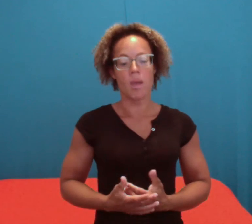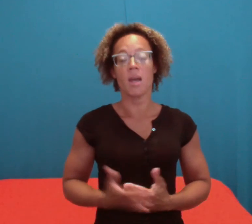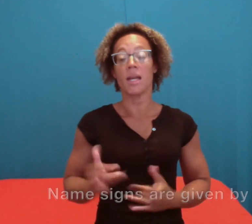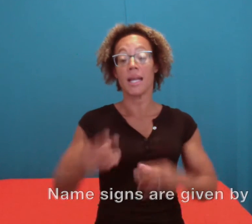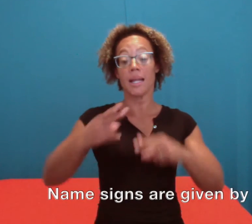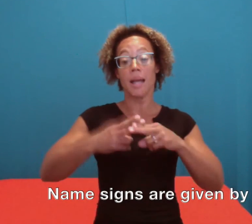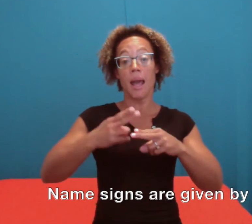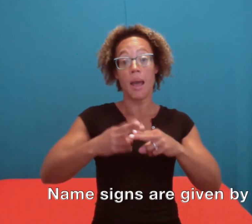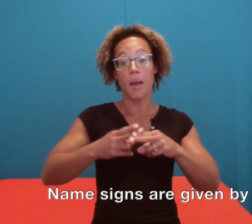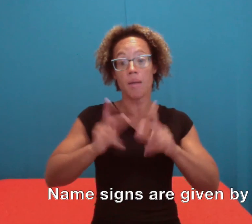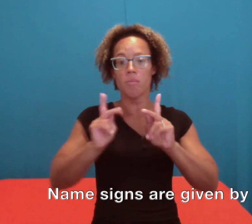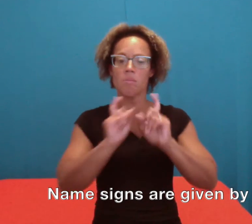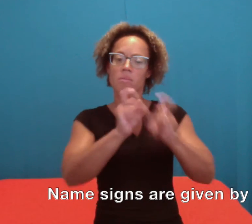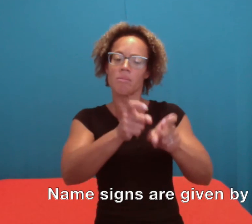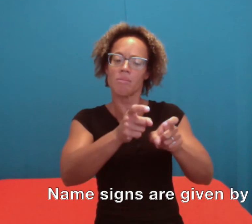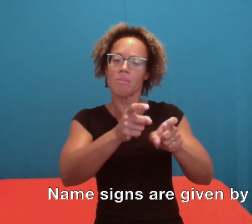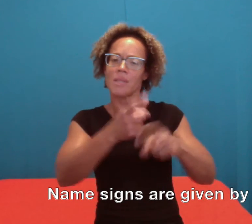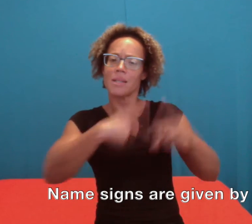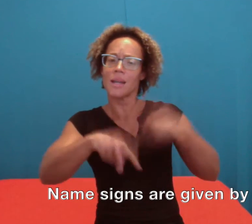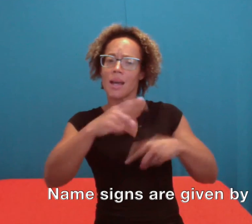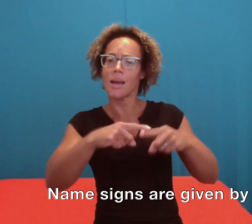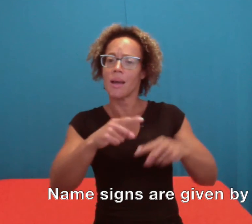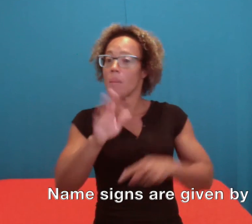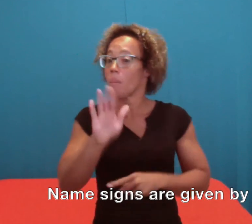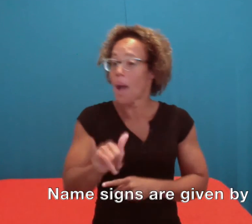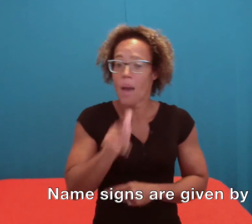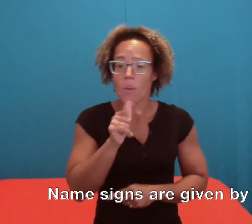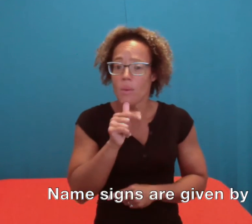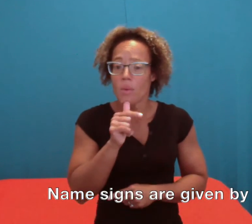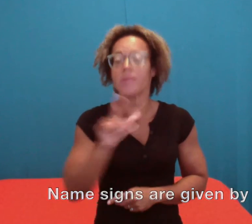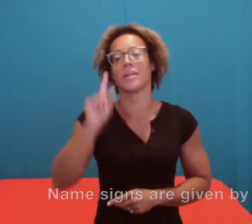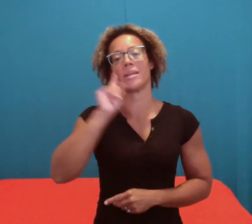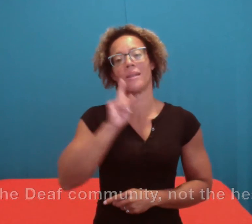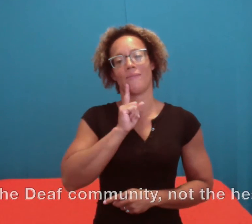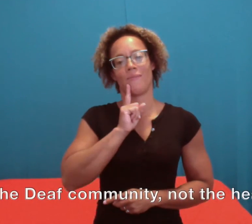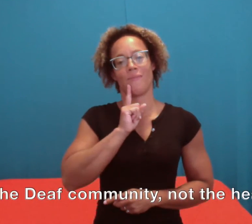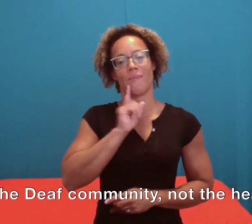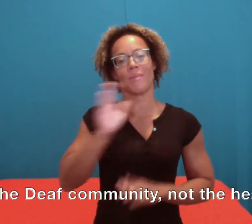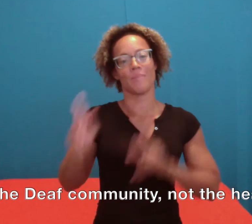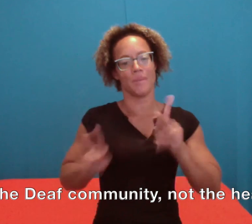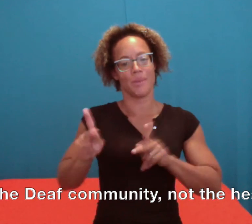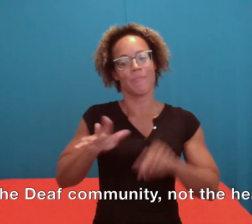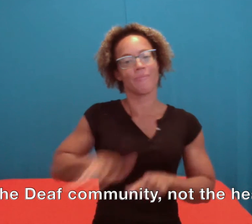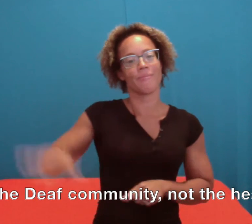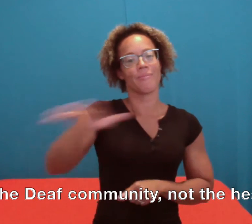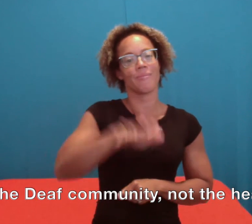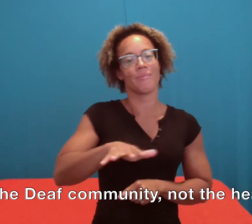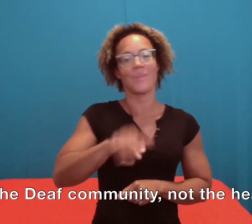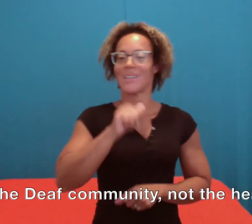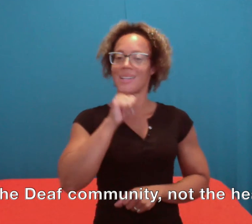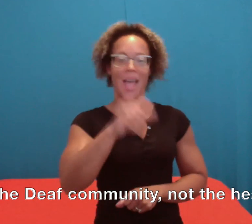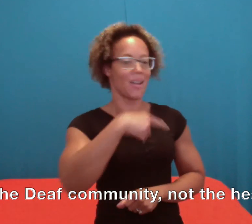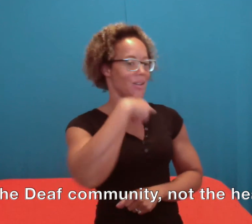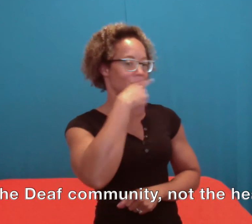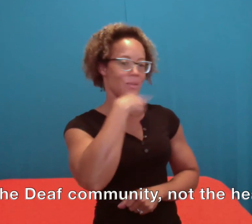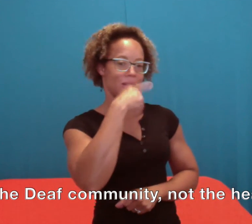Name signs are given by who? The Deaf community. Not the hearing.